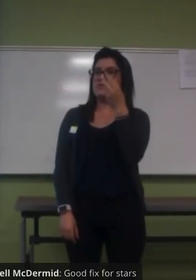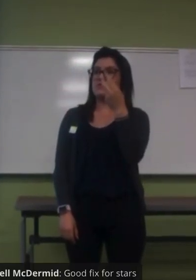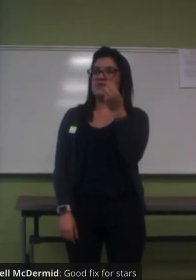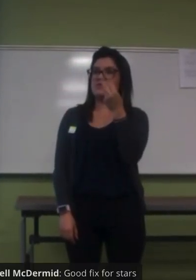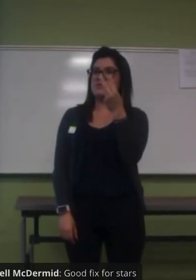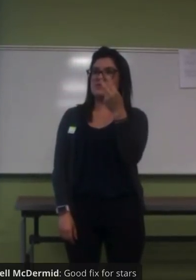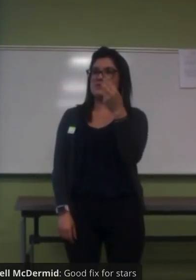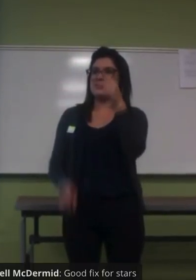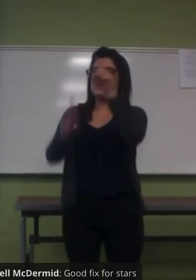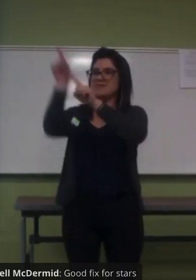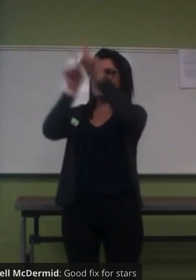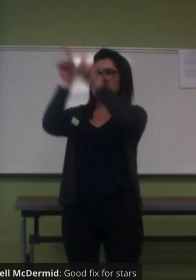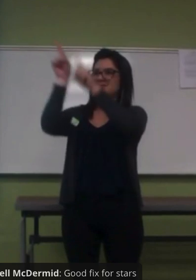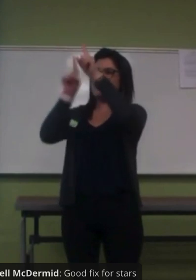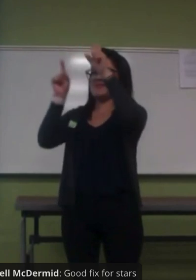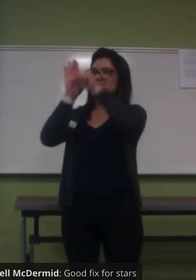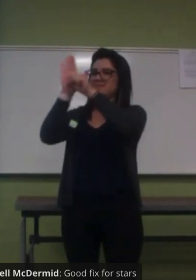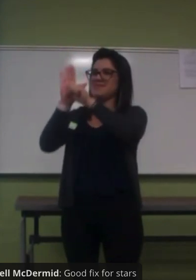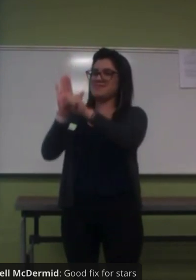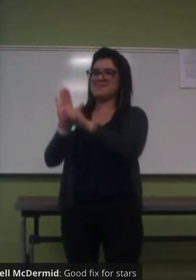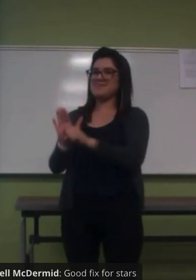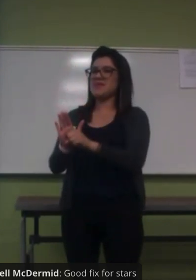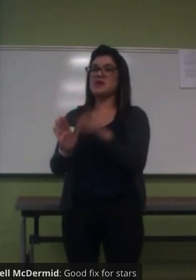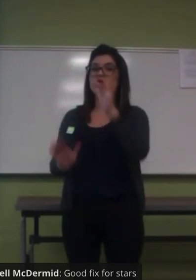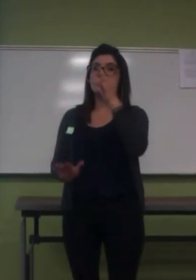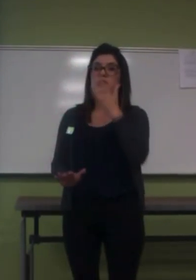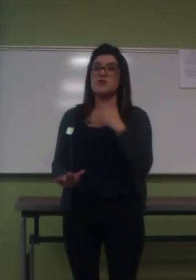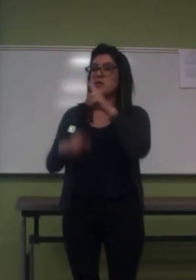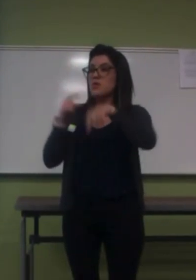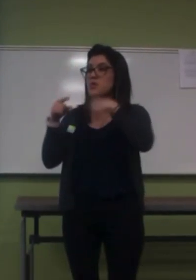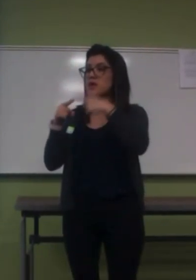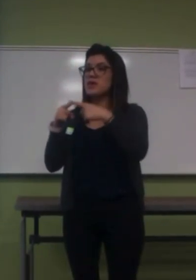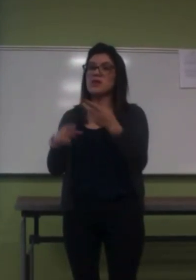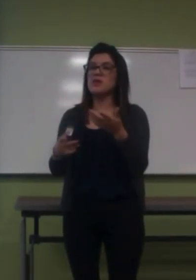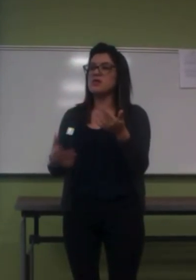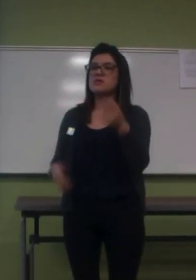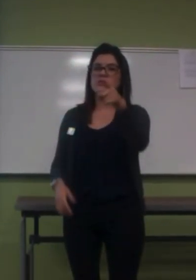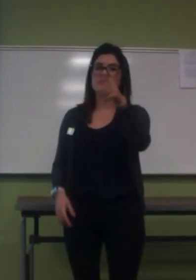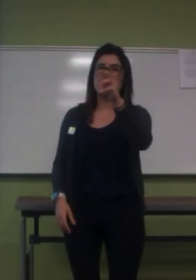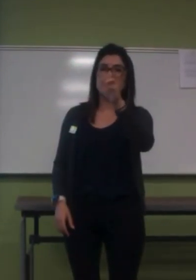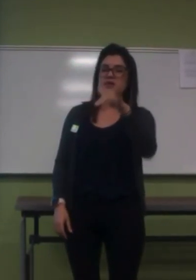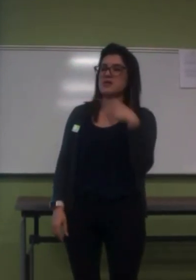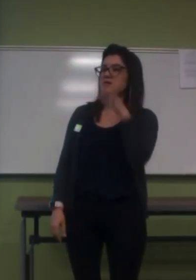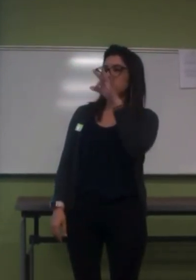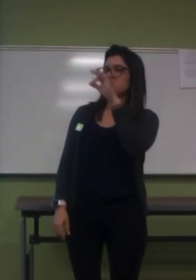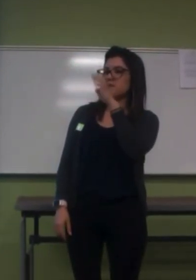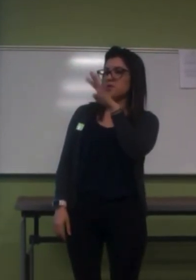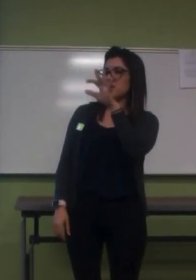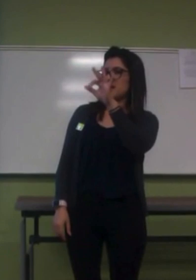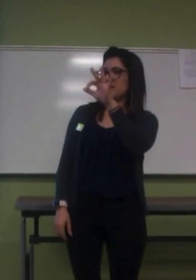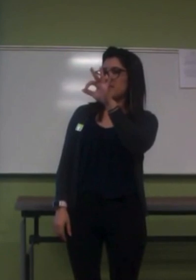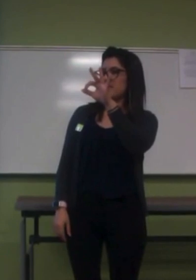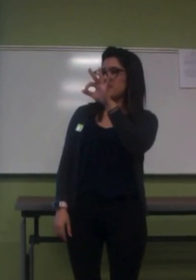So, when's your birthday? Let's find out. Maddie, February 9th.